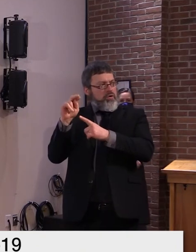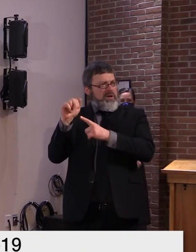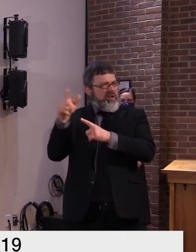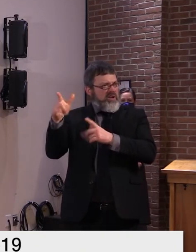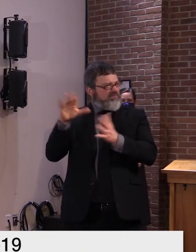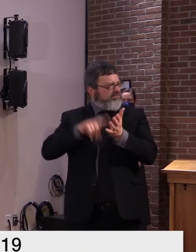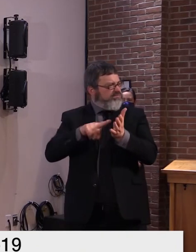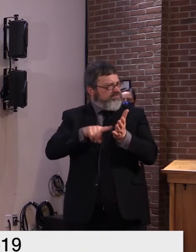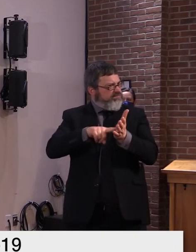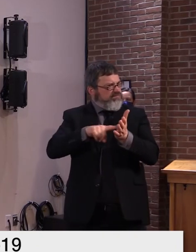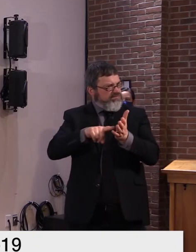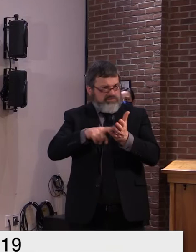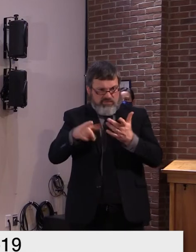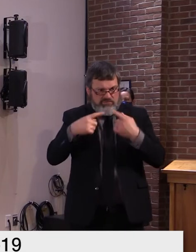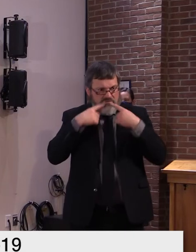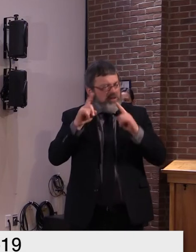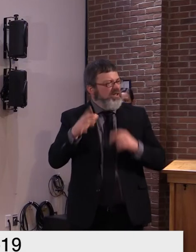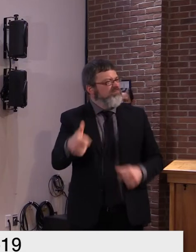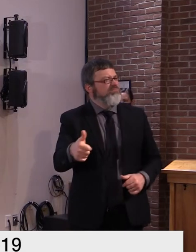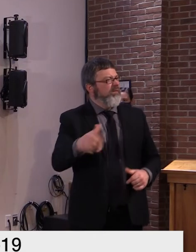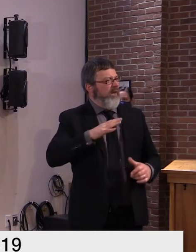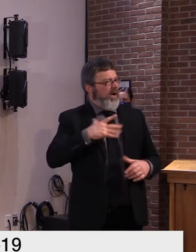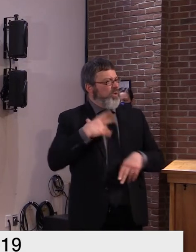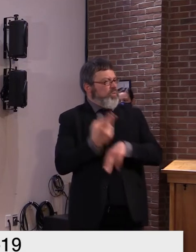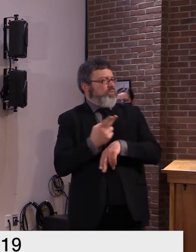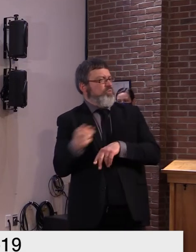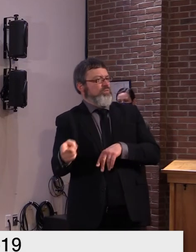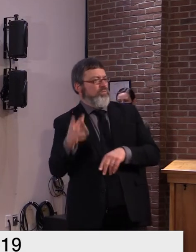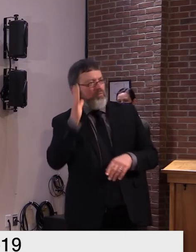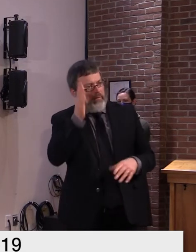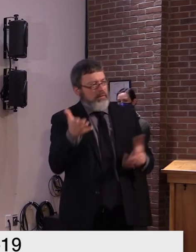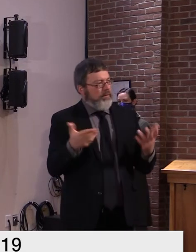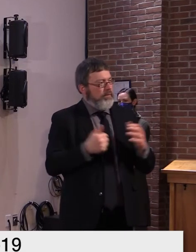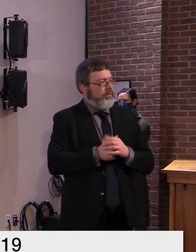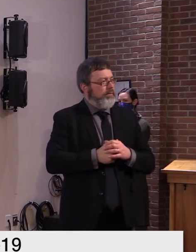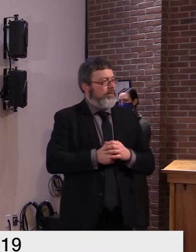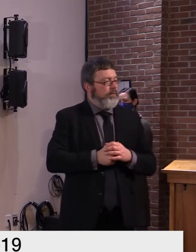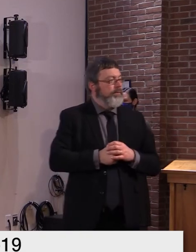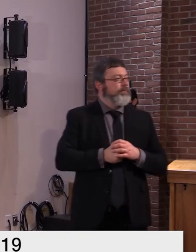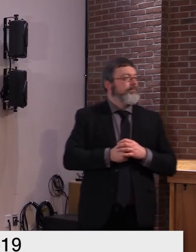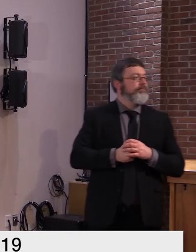thank you great the bennington banner